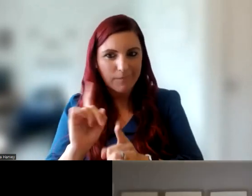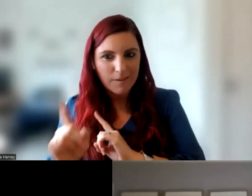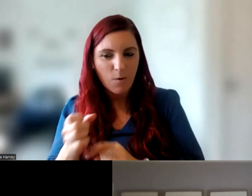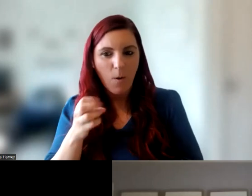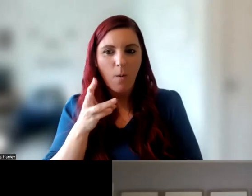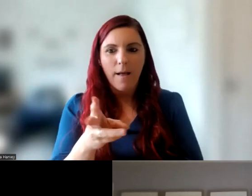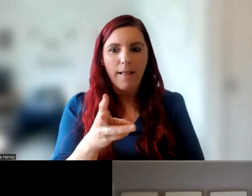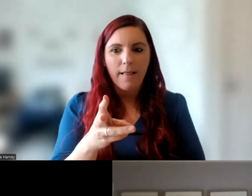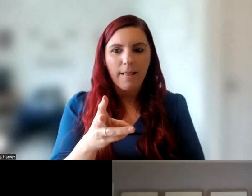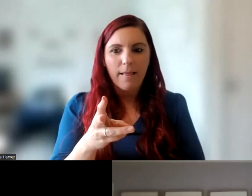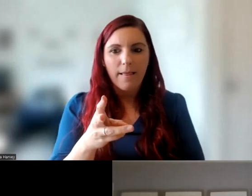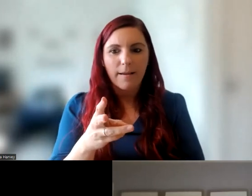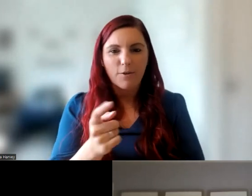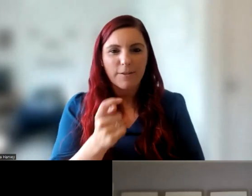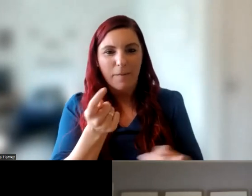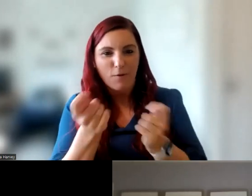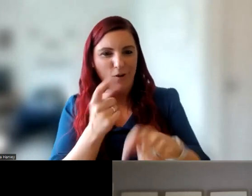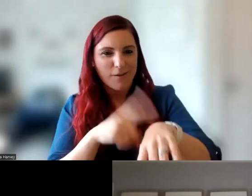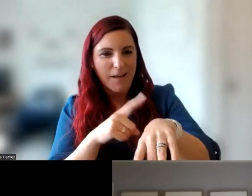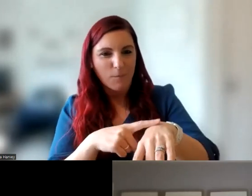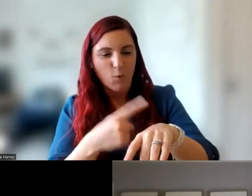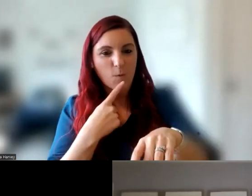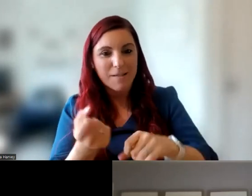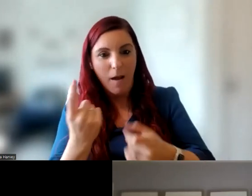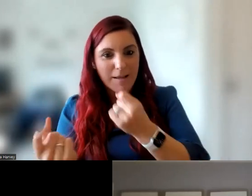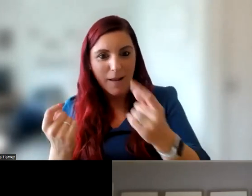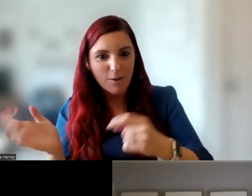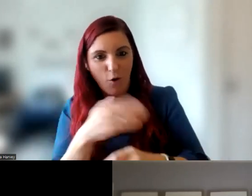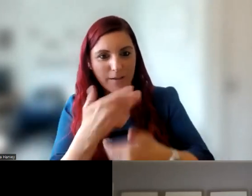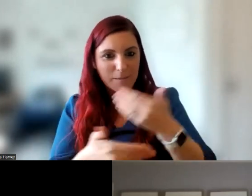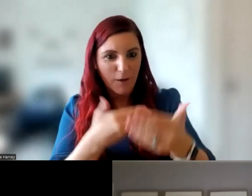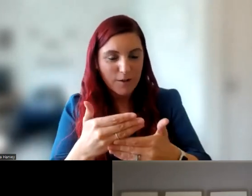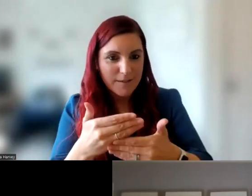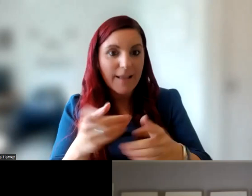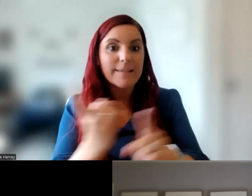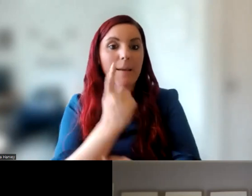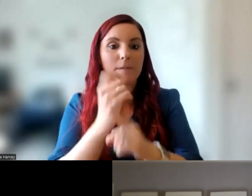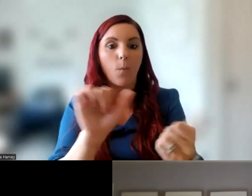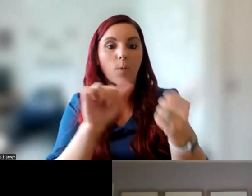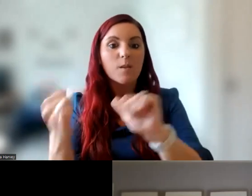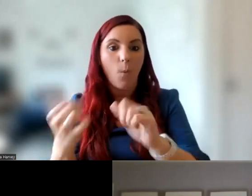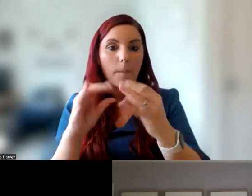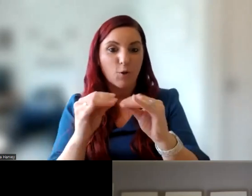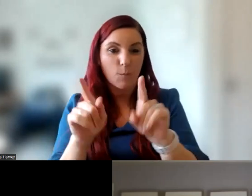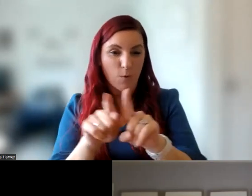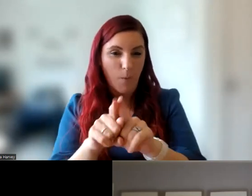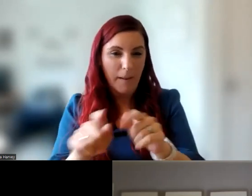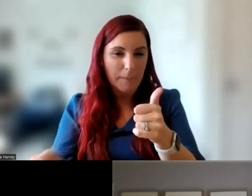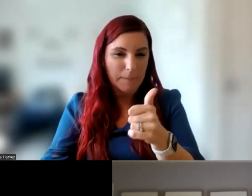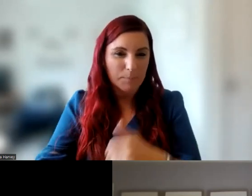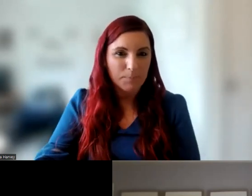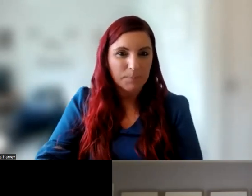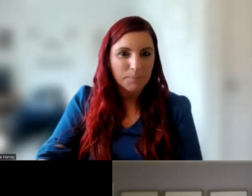our administrator a little bit of time to spotlight all of the speakers. So if everyone, if you have a camera,